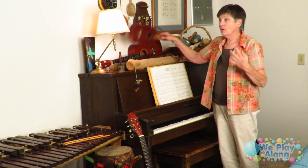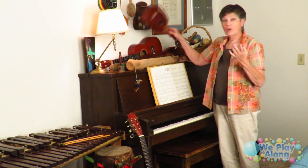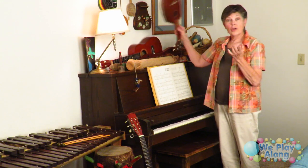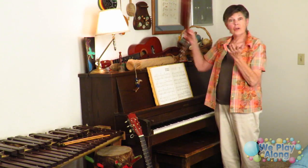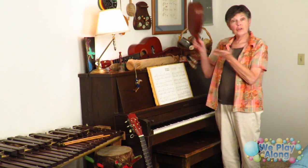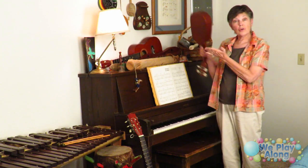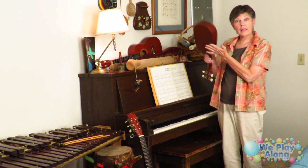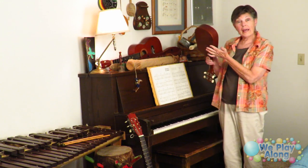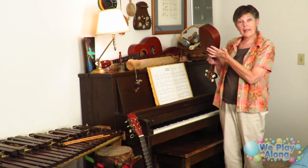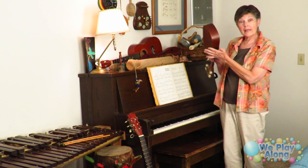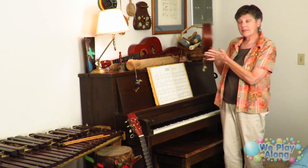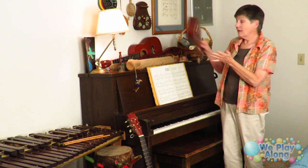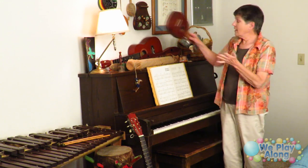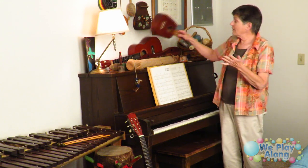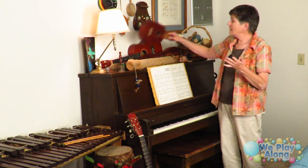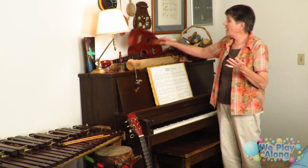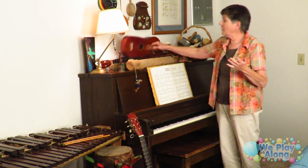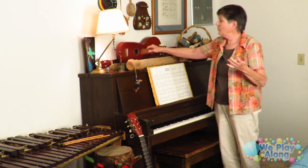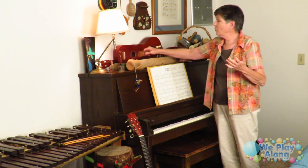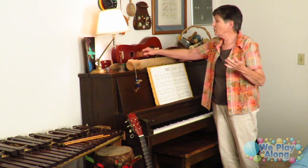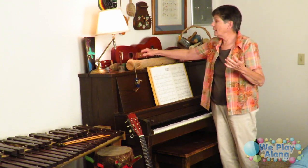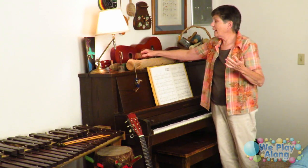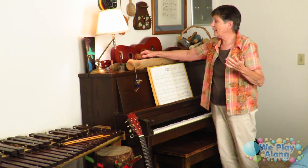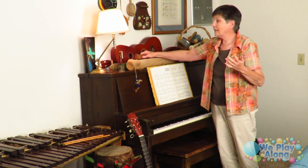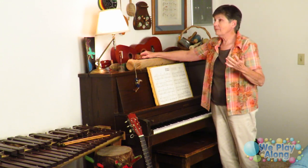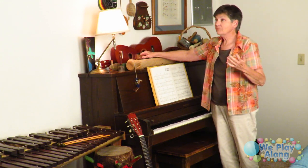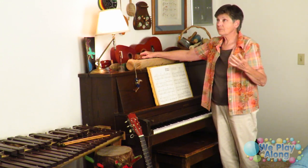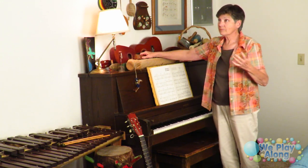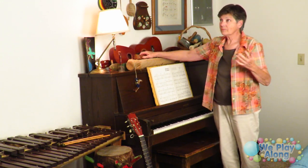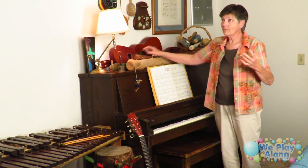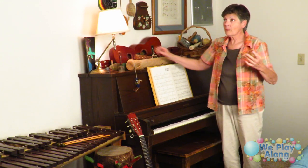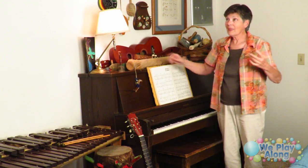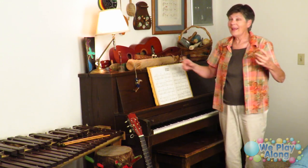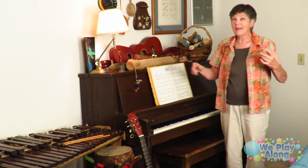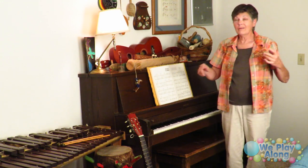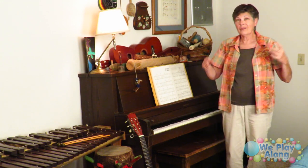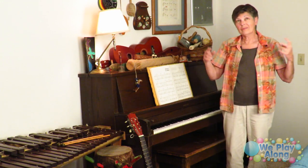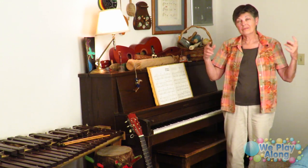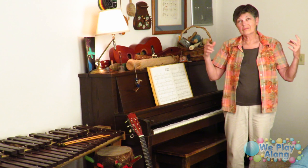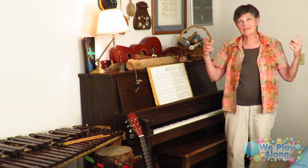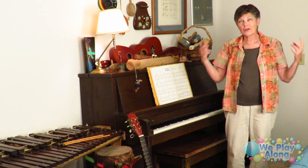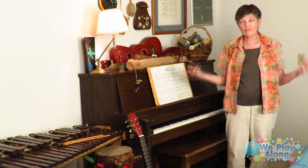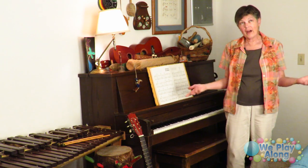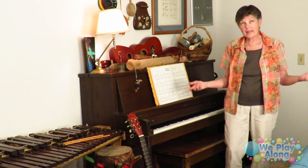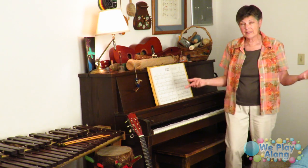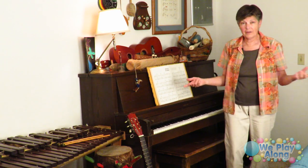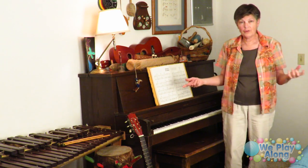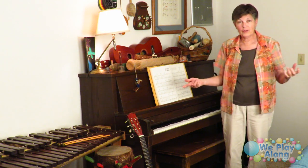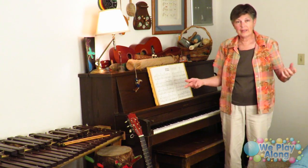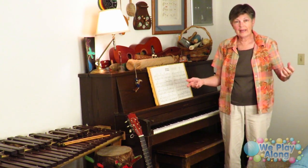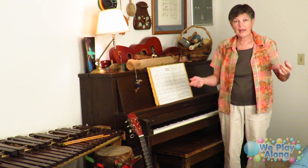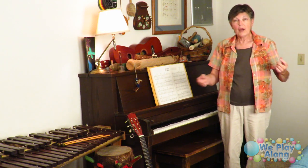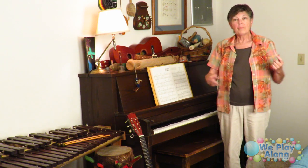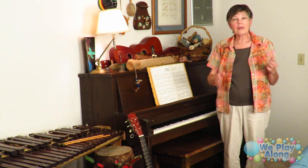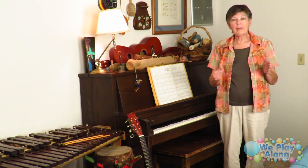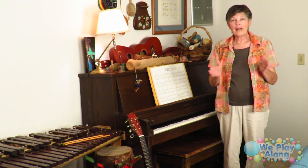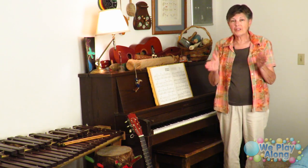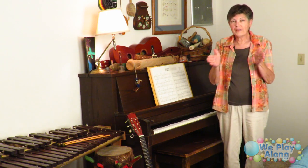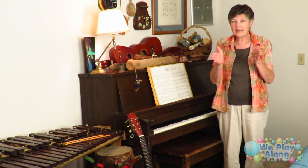ukuleles now the sign for ukulele well there couldn't find a sign for ukulele but imagine that